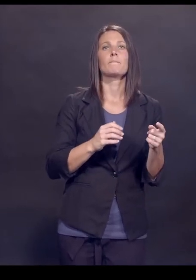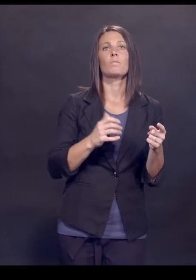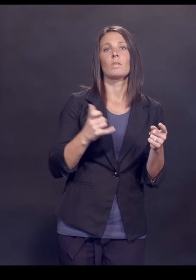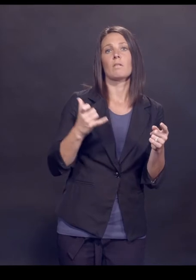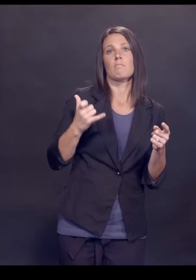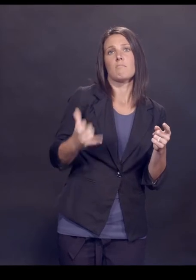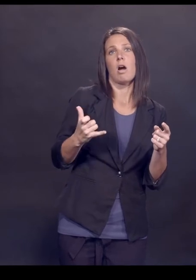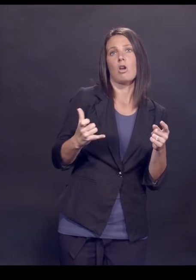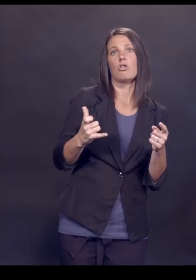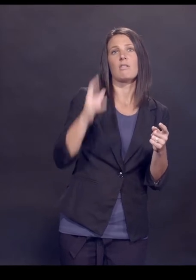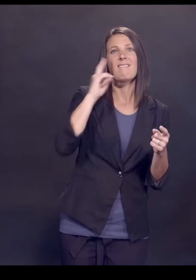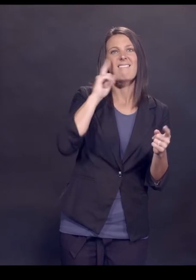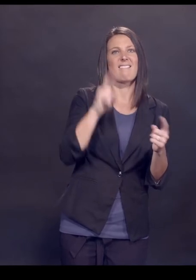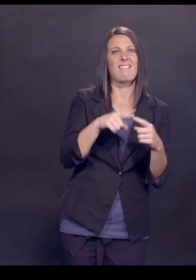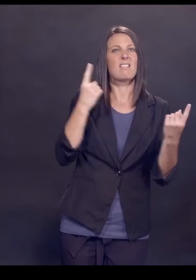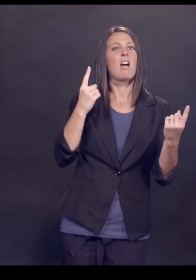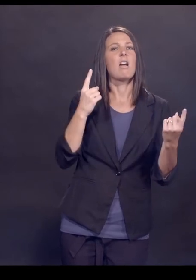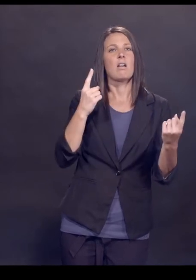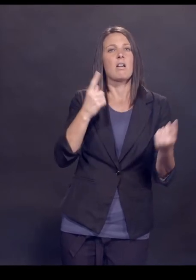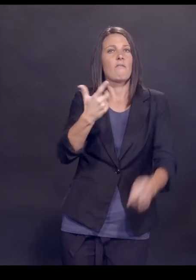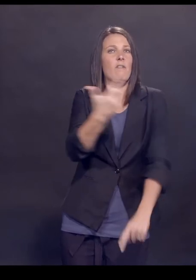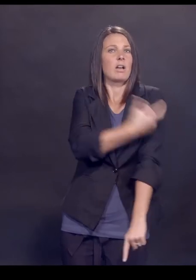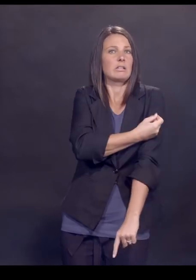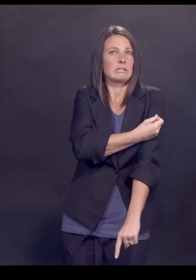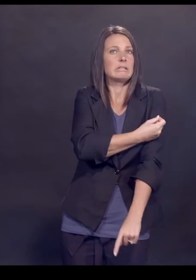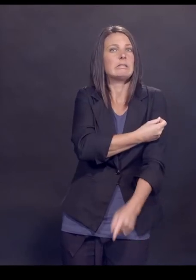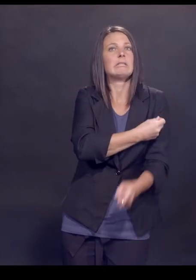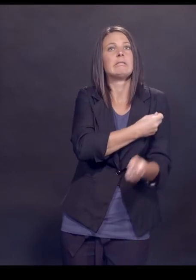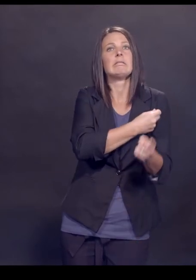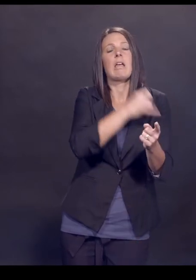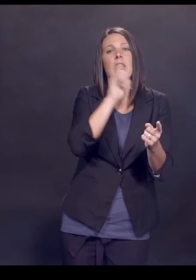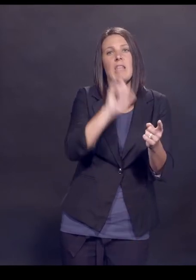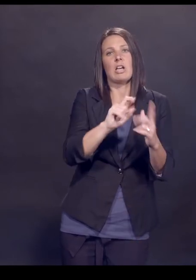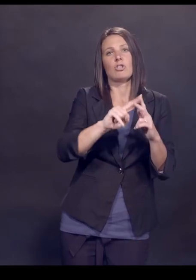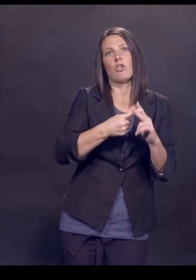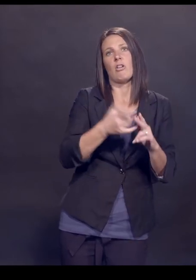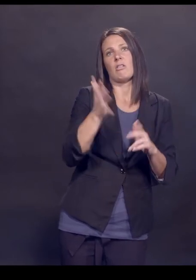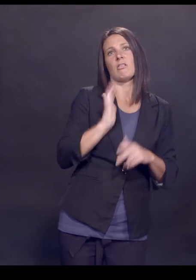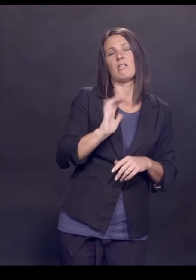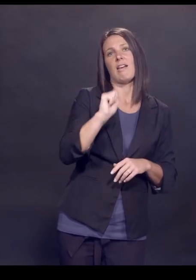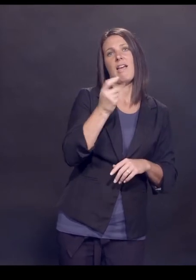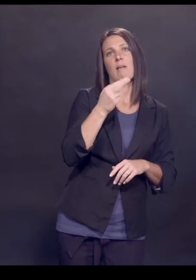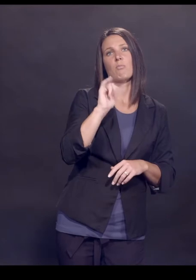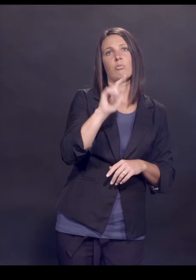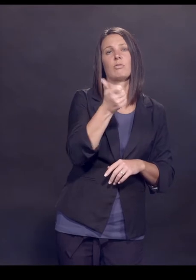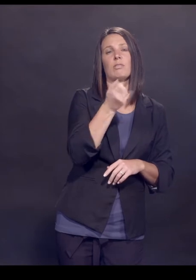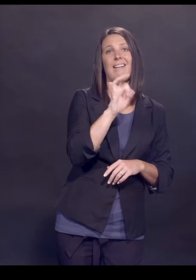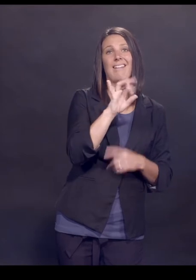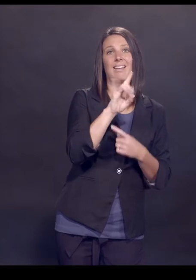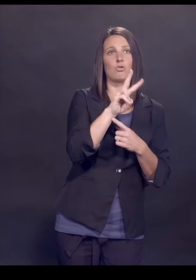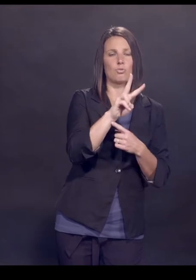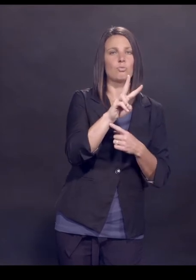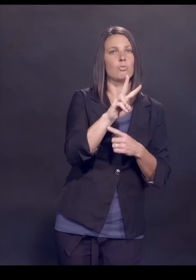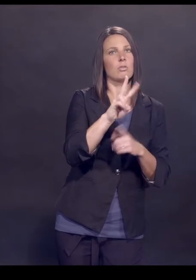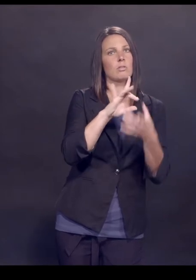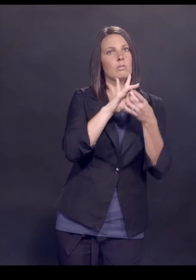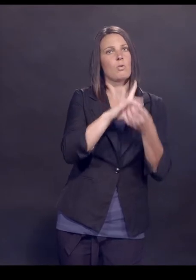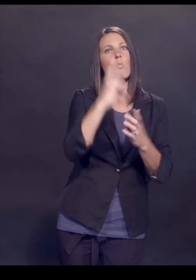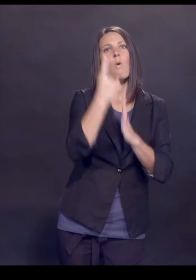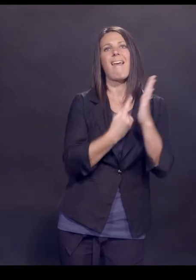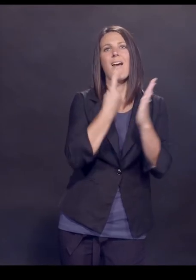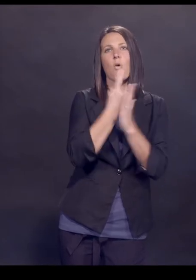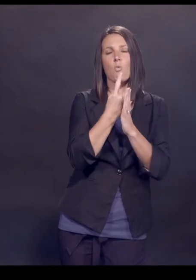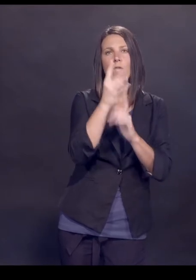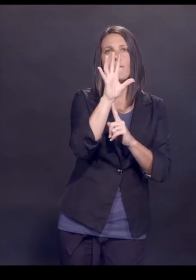American anti-vaccine movement started on April 19th, 1982. It was associated with a, a one-hour documentary